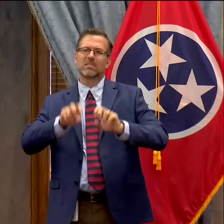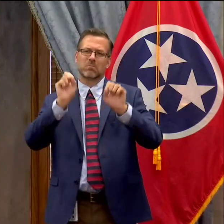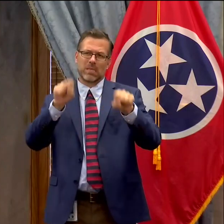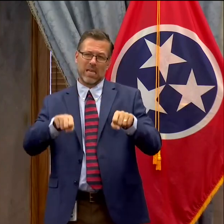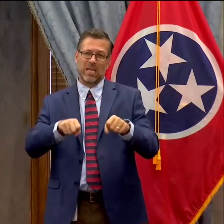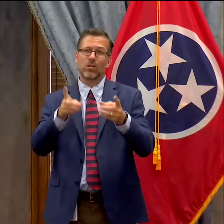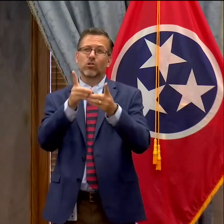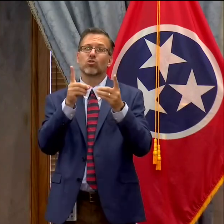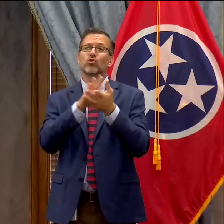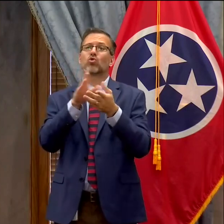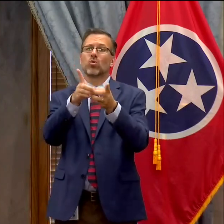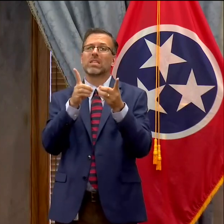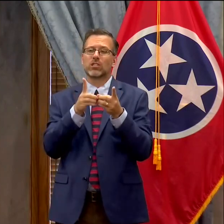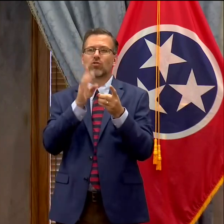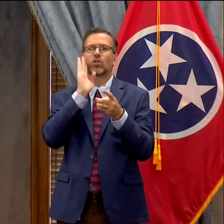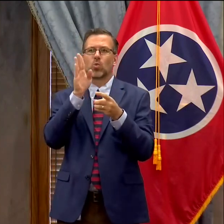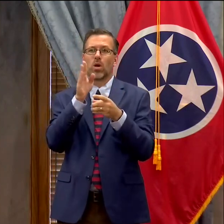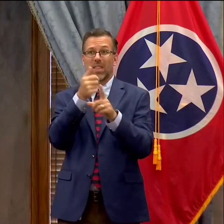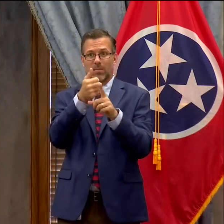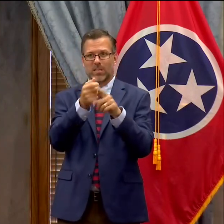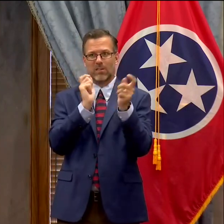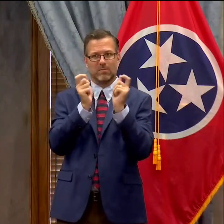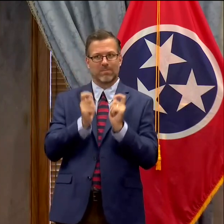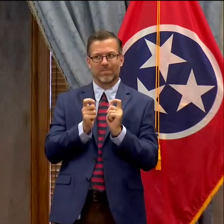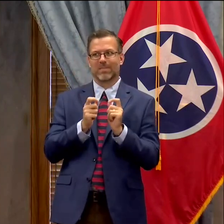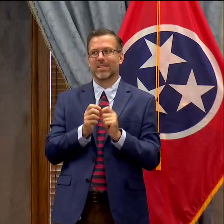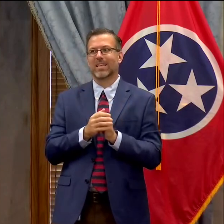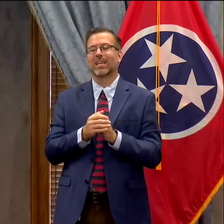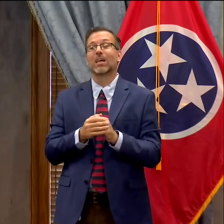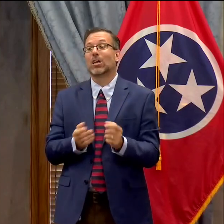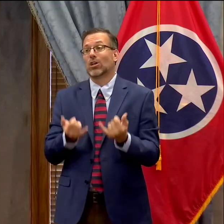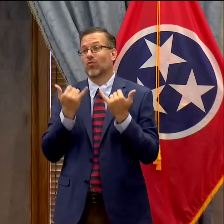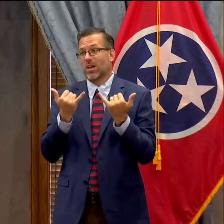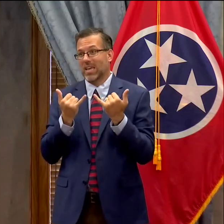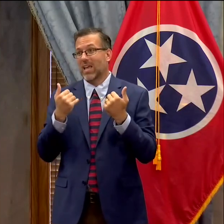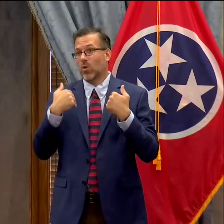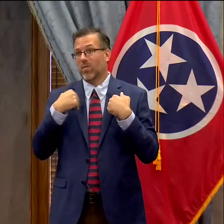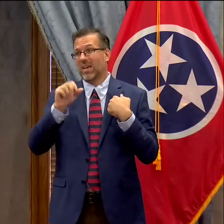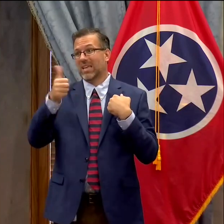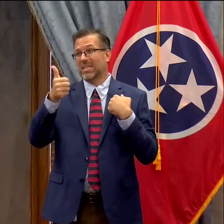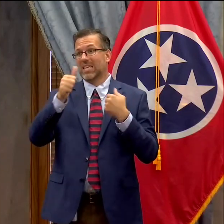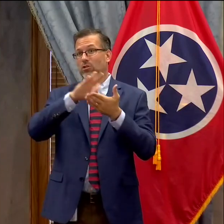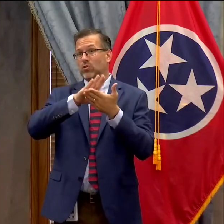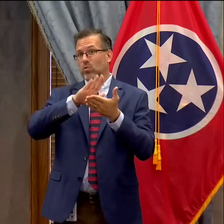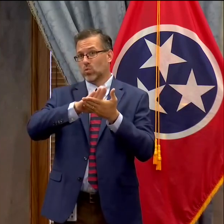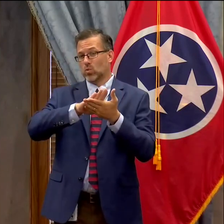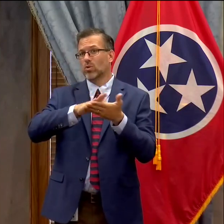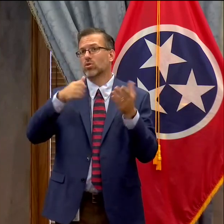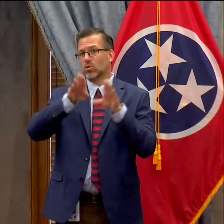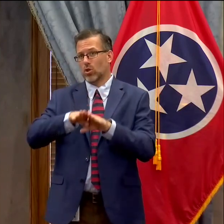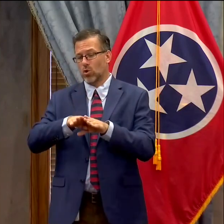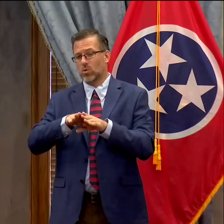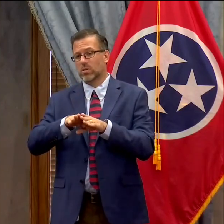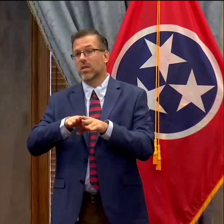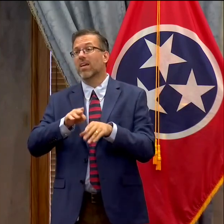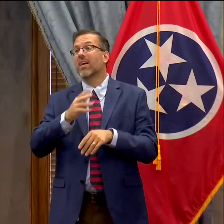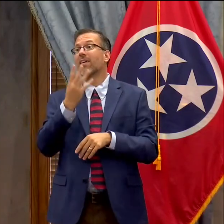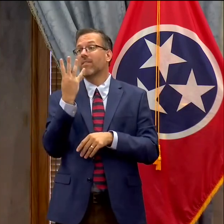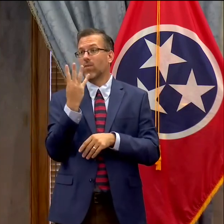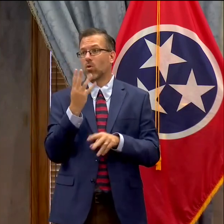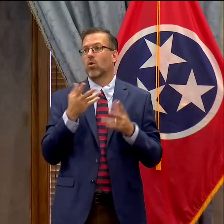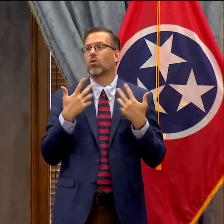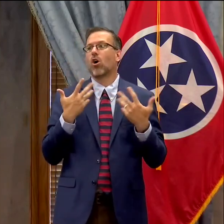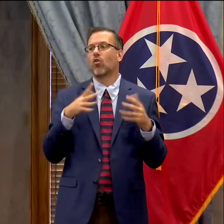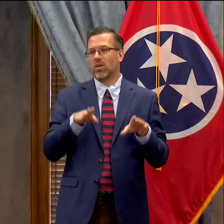as of right now and again this information will change but as of right now we have had 10 school closures. Four of those schools have already